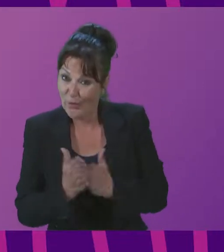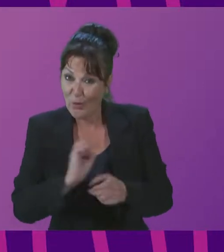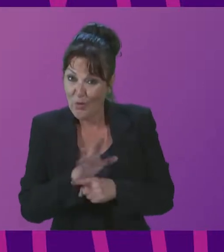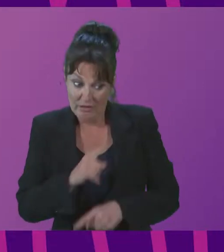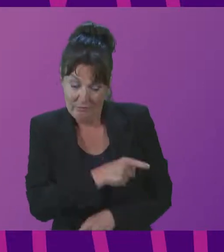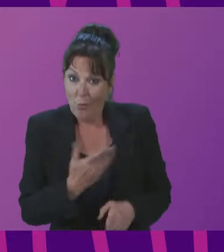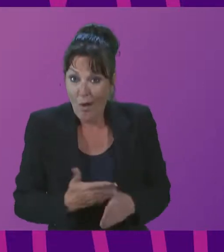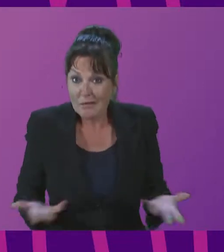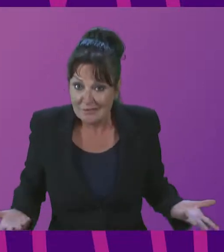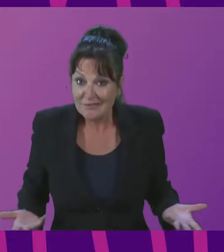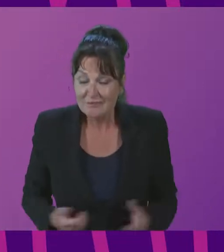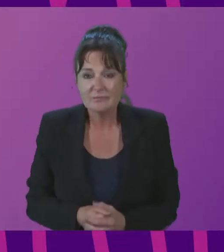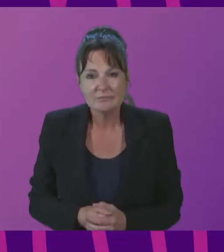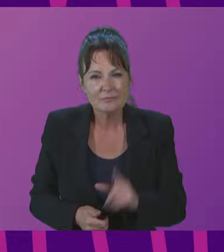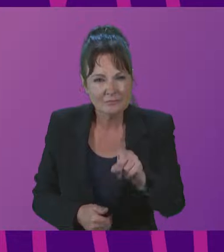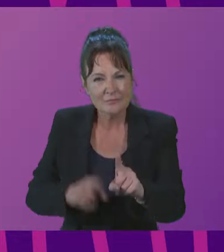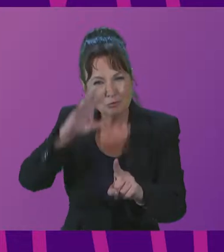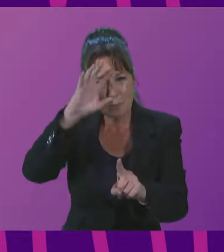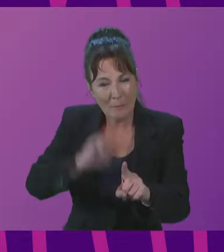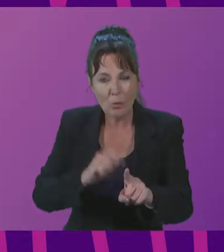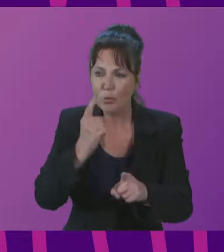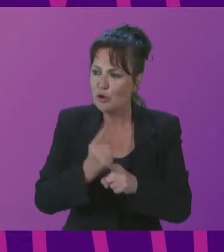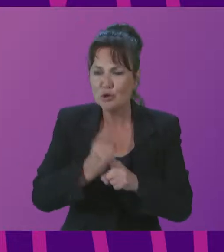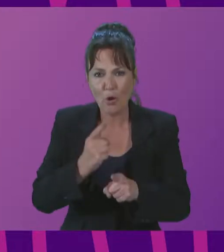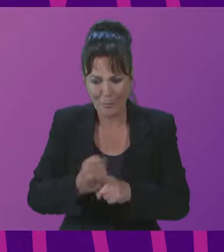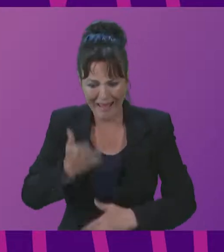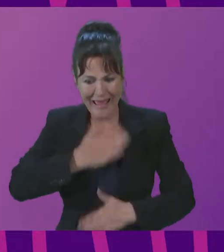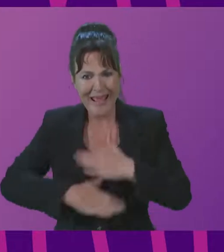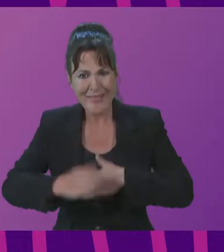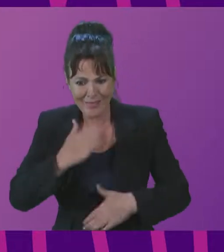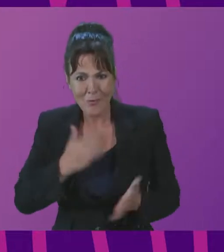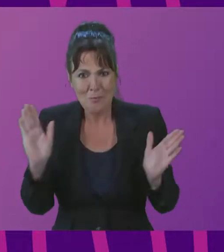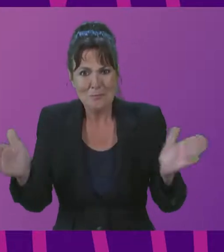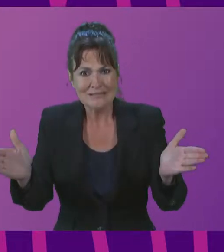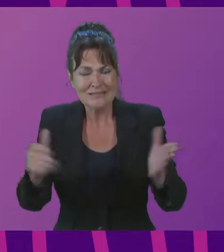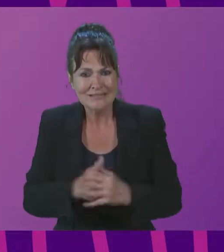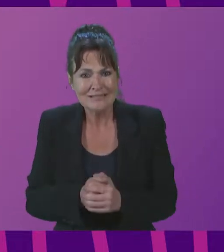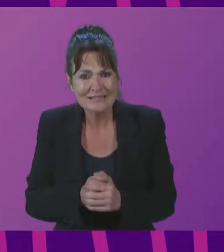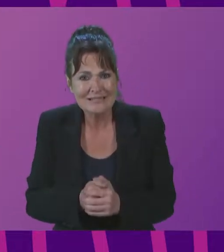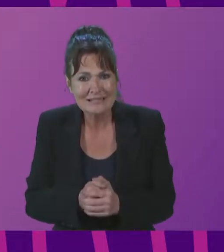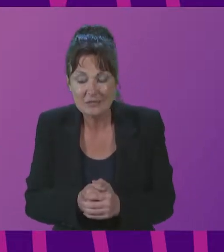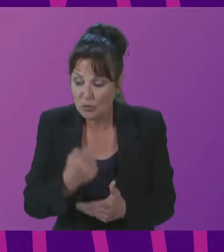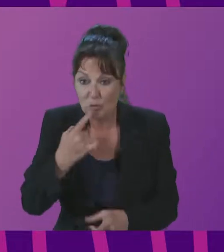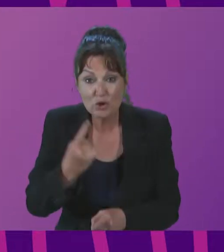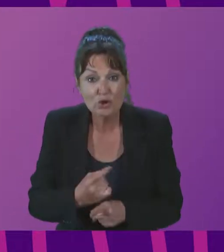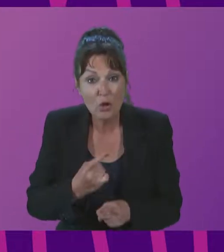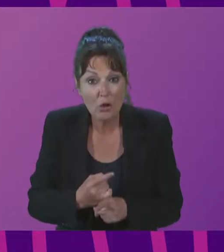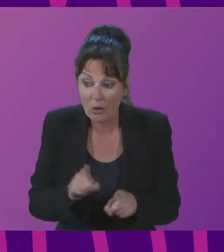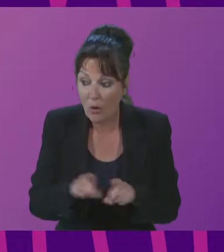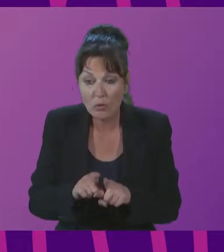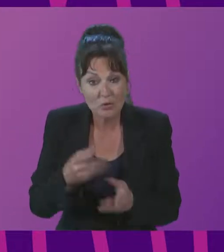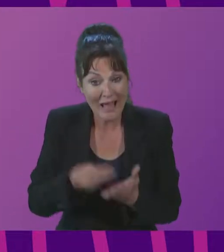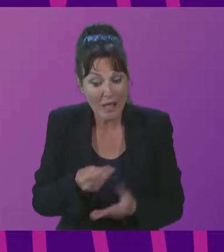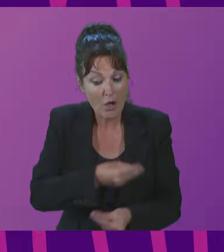are talking about ethical imperatives here. And, of course, we are talking about economics